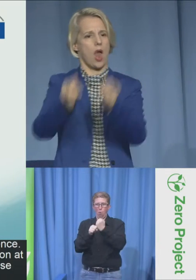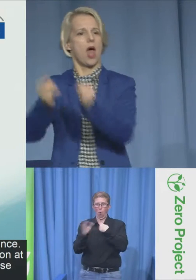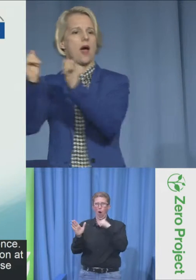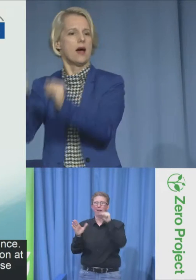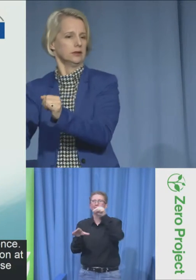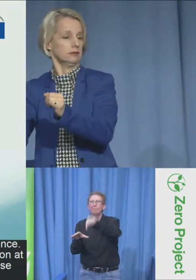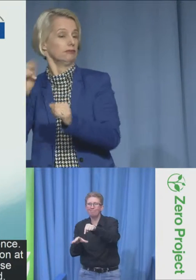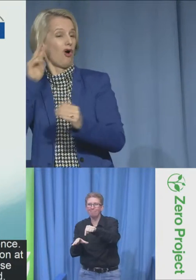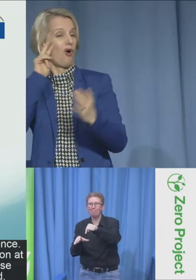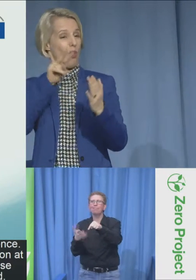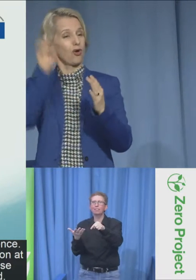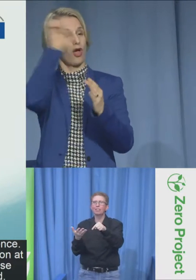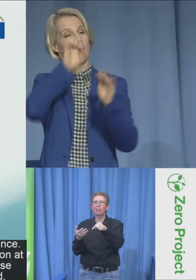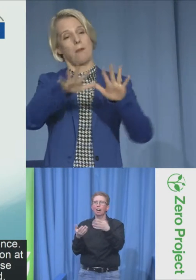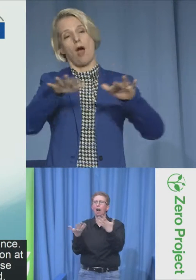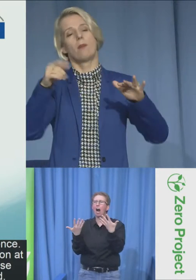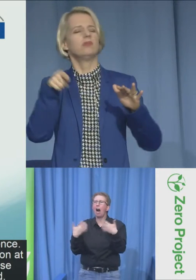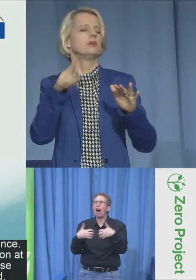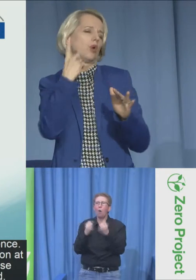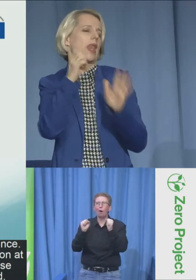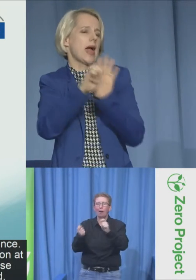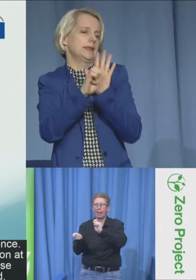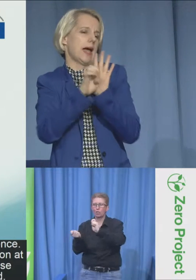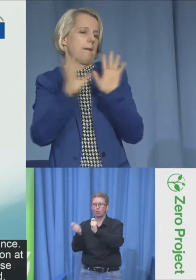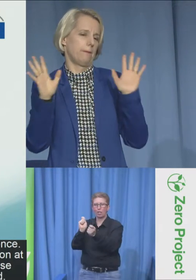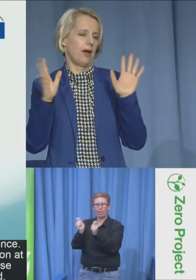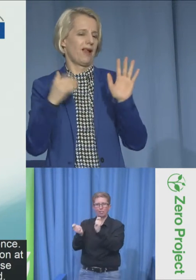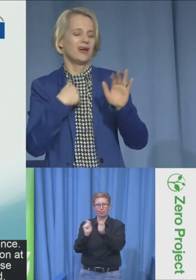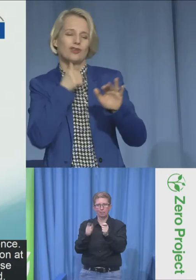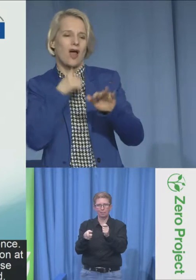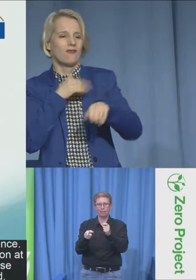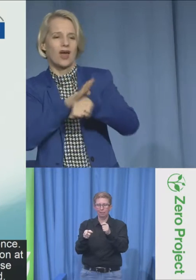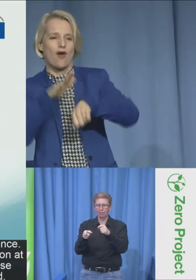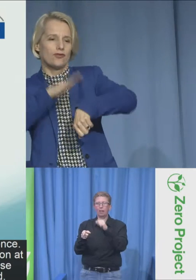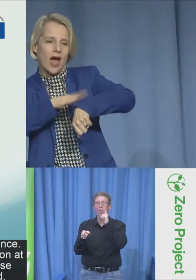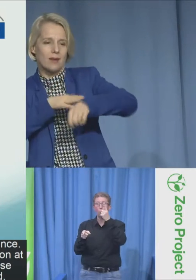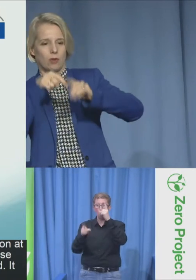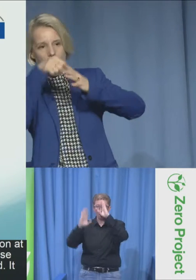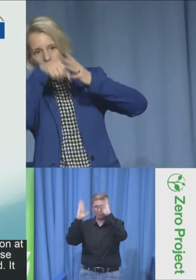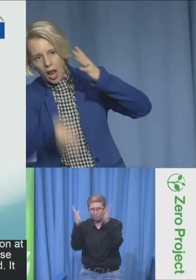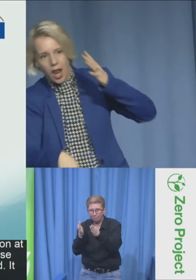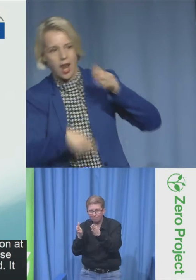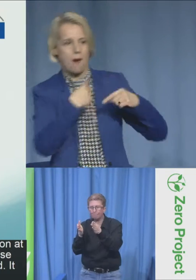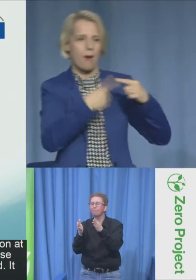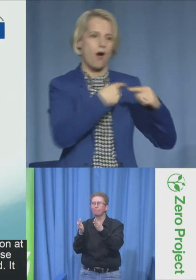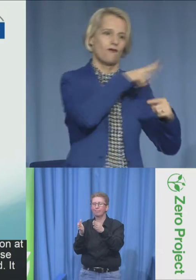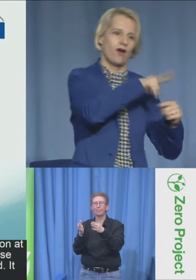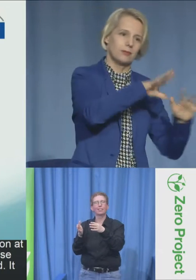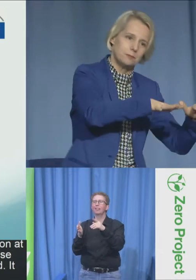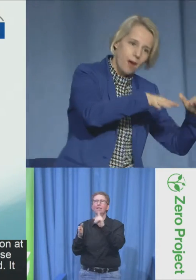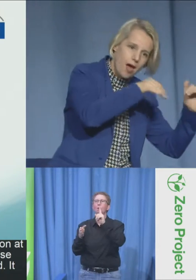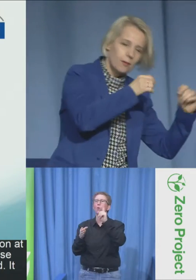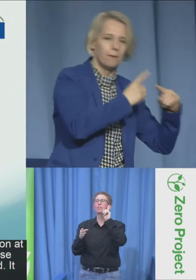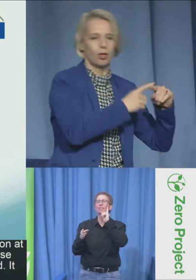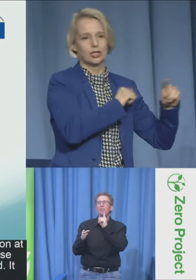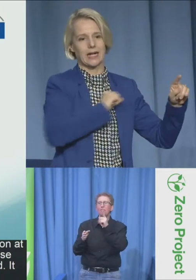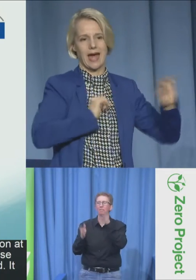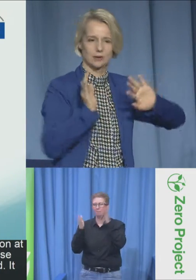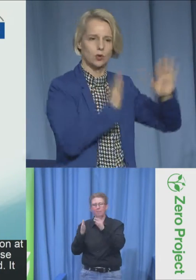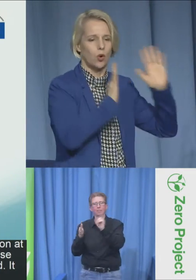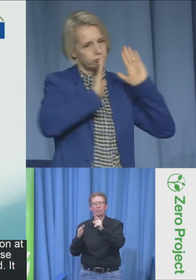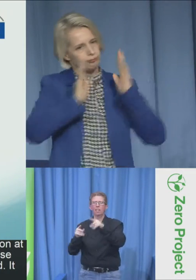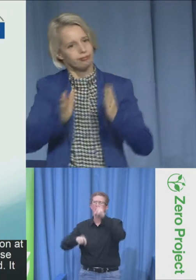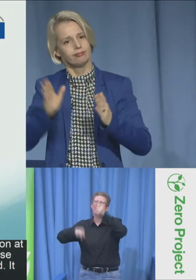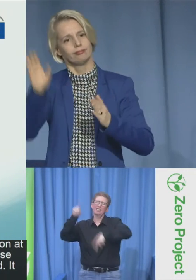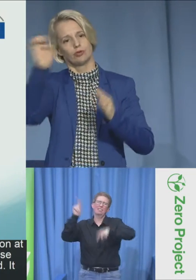adaptable to each disabled person's situation. I don't have enough time to go into my